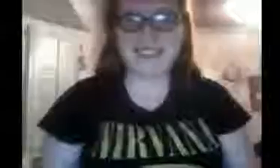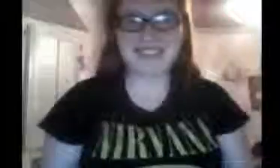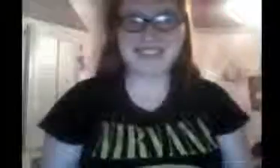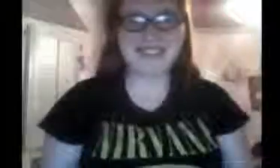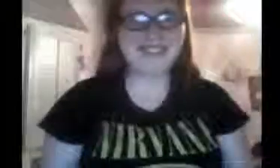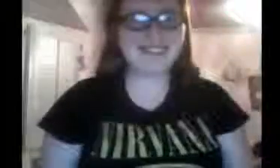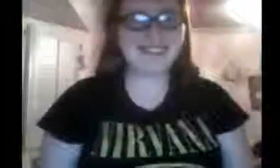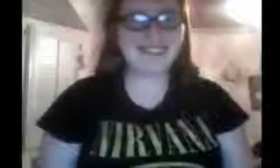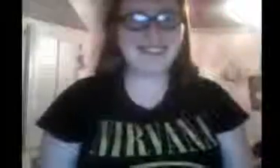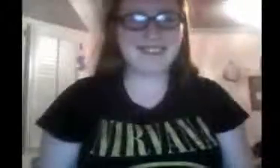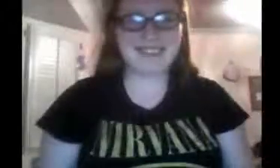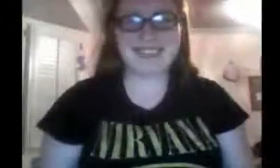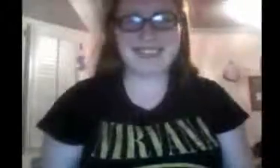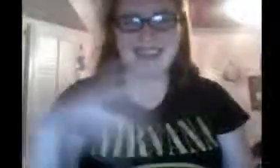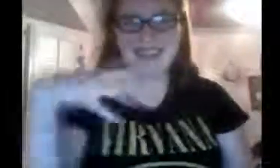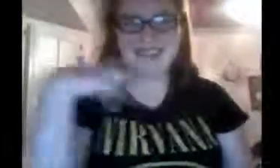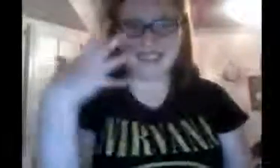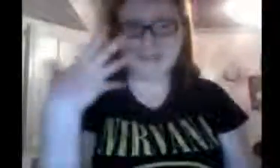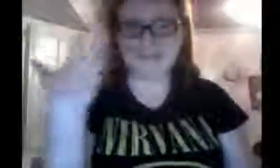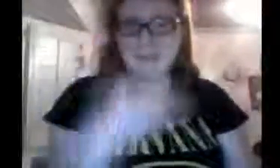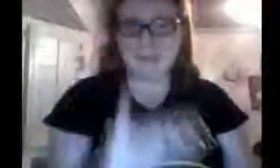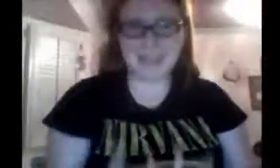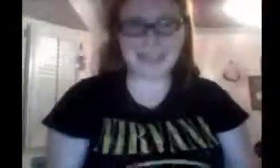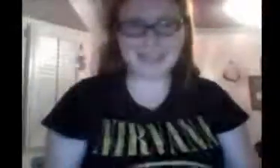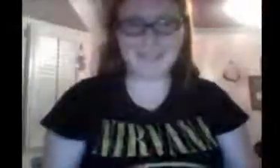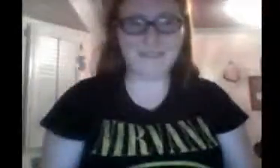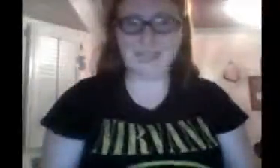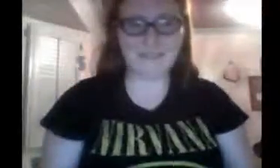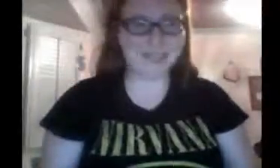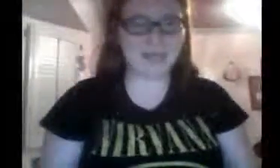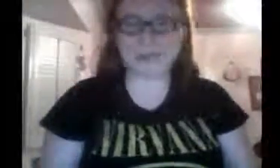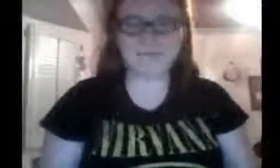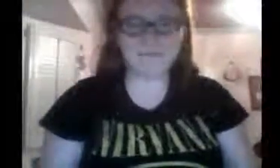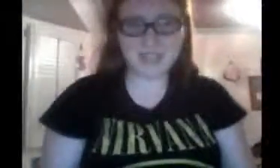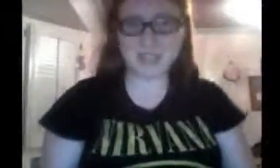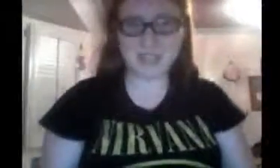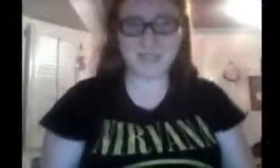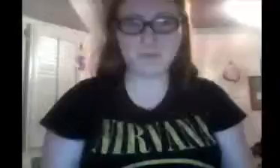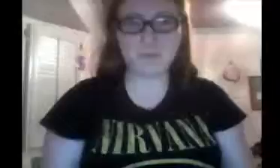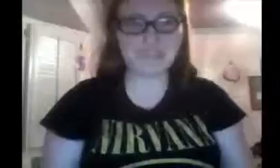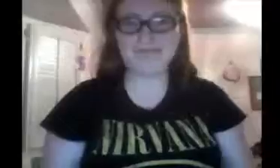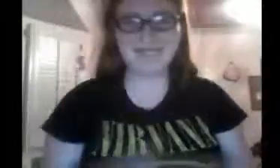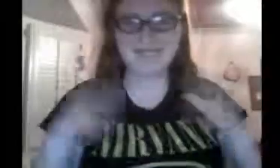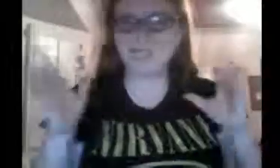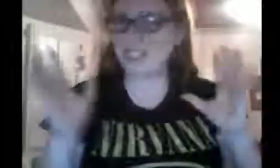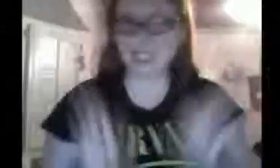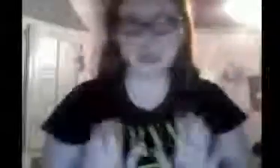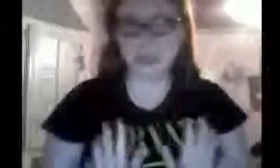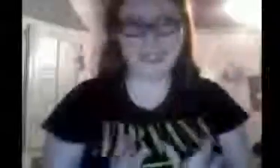saw it today and it's just amazing. The first episode, I couldn't even watch it once. mean, it was just so good.